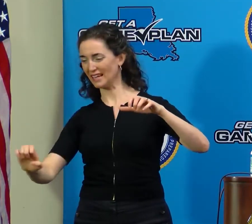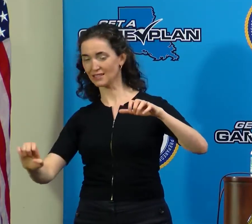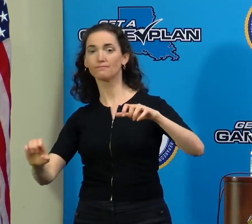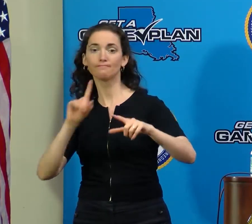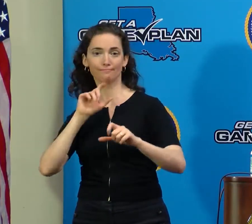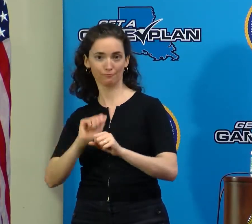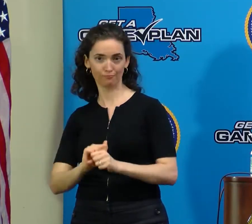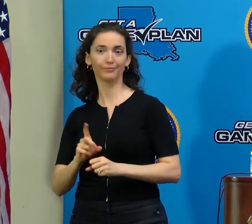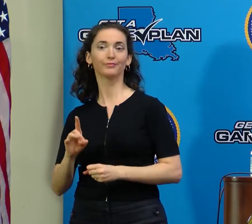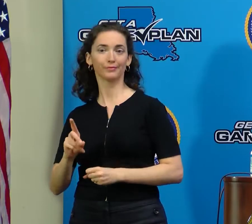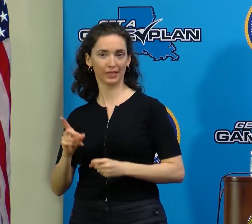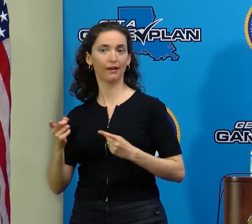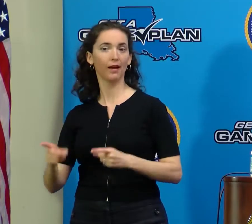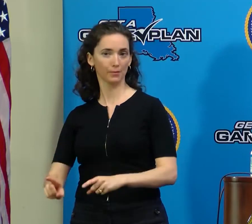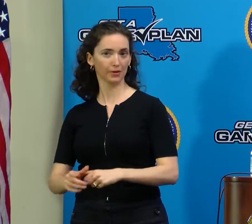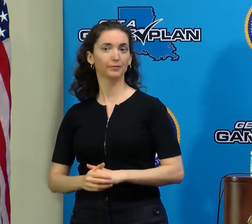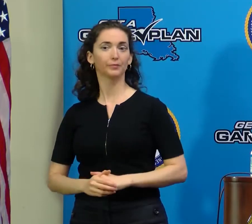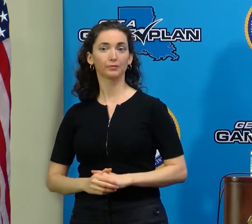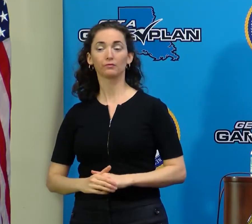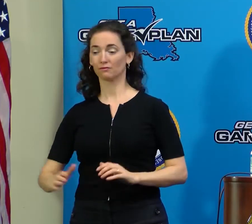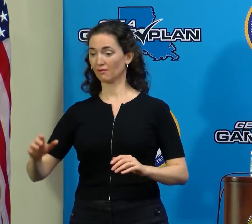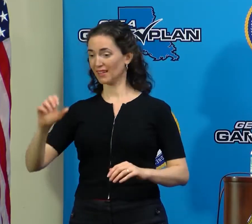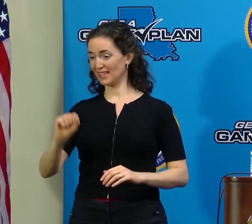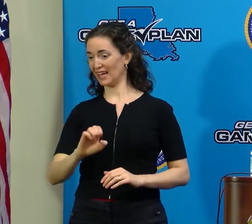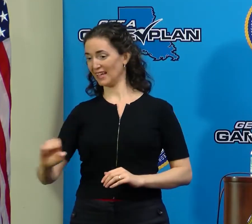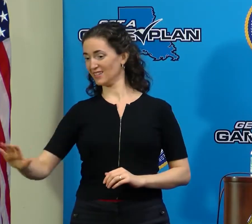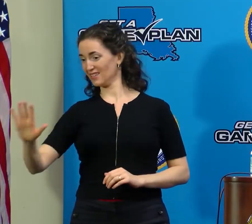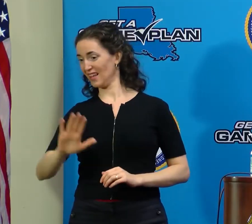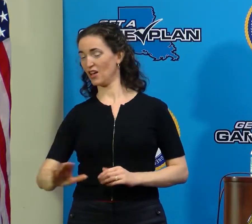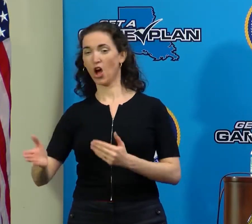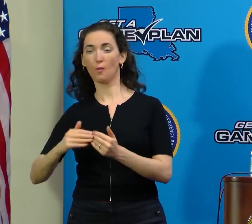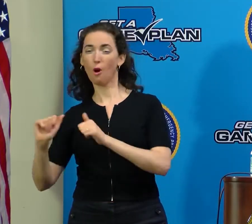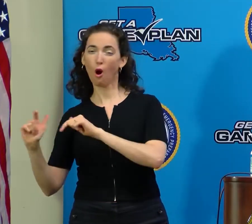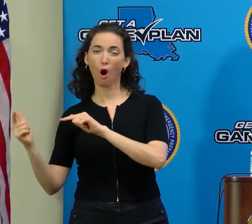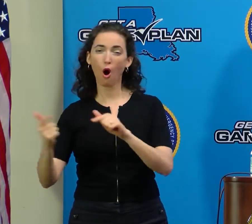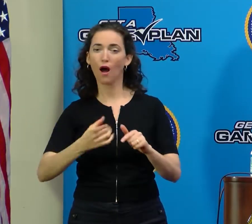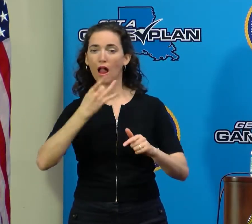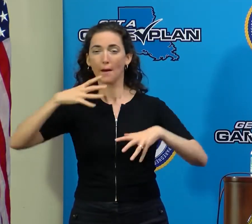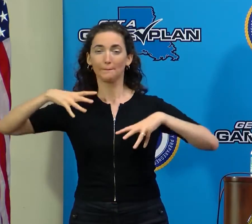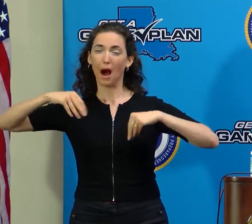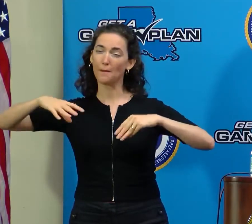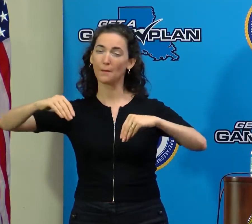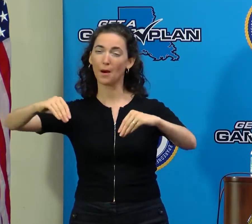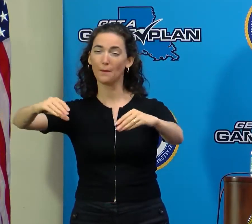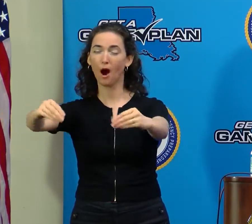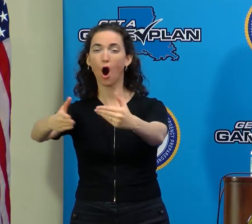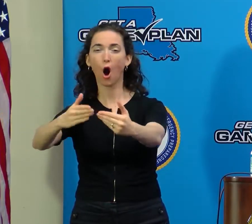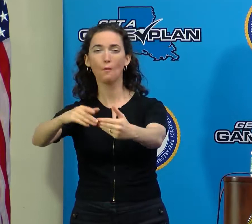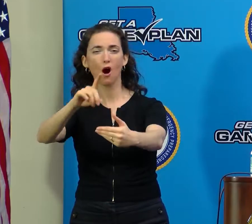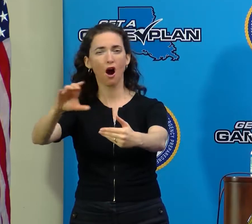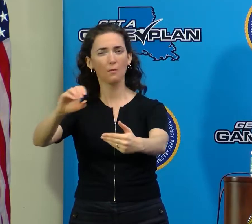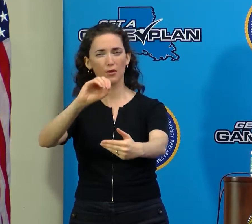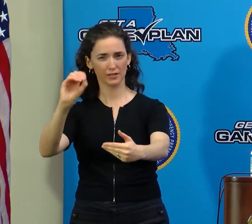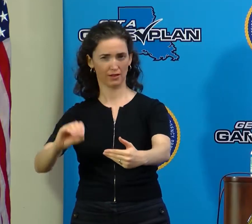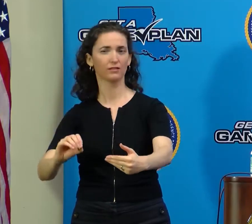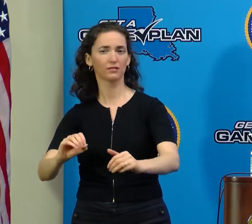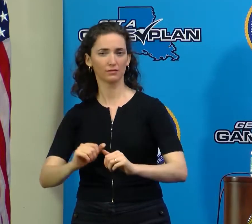Almost the entire southeastern part of our state is without power presently.